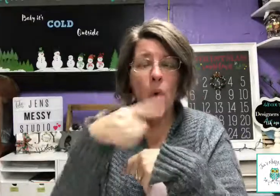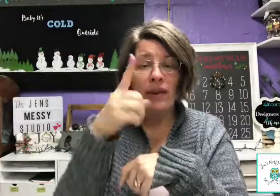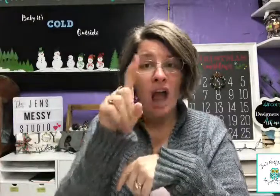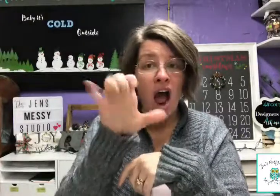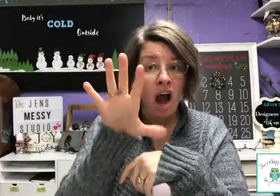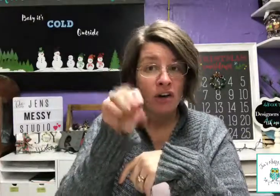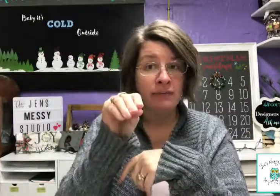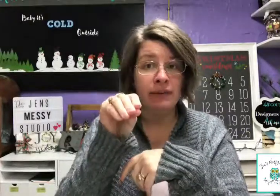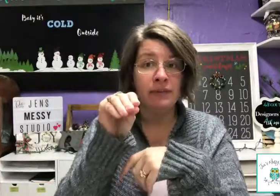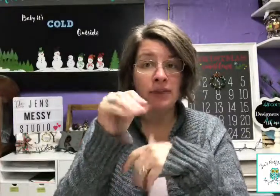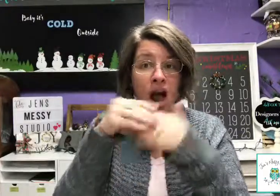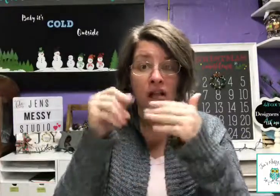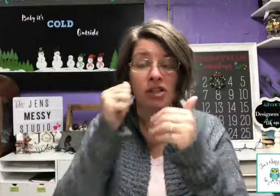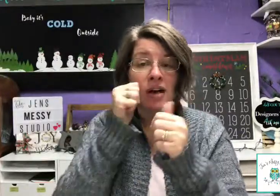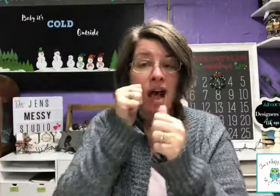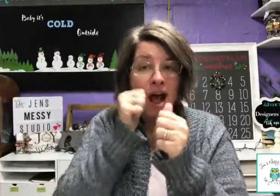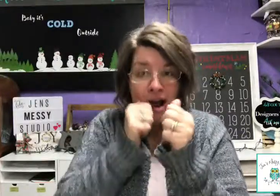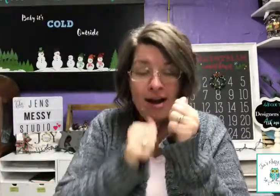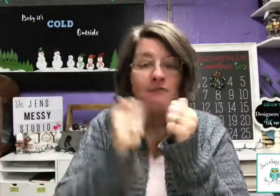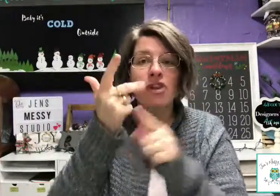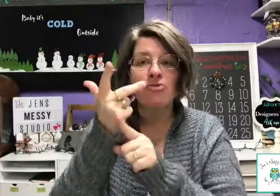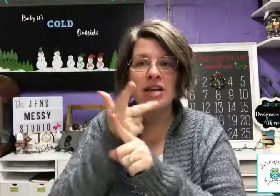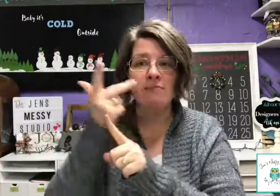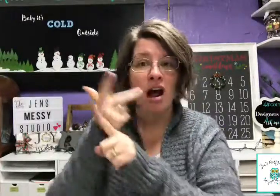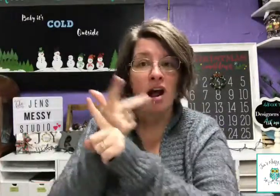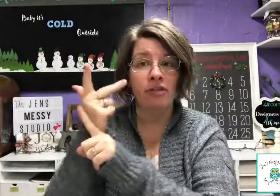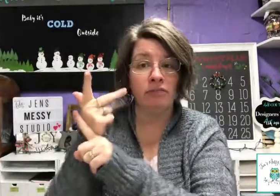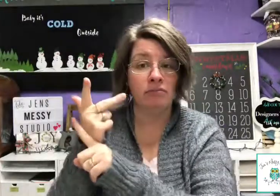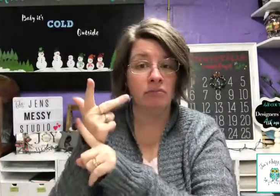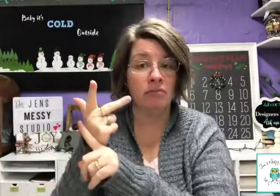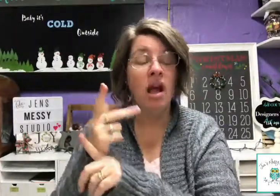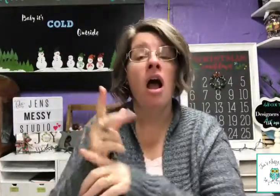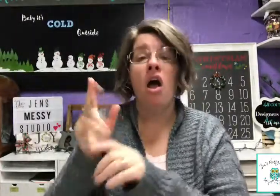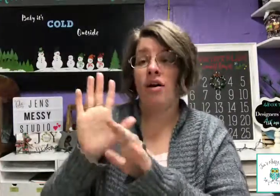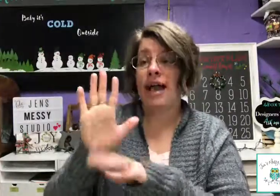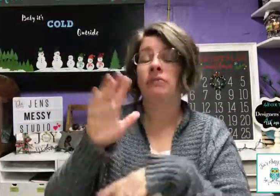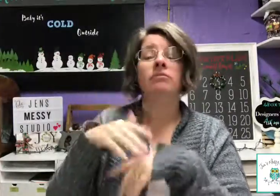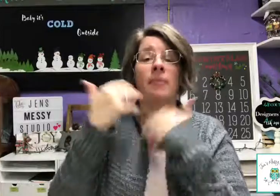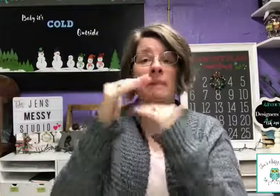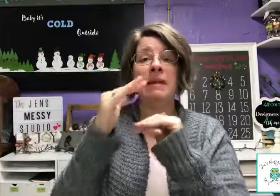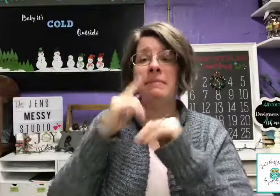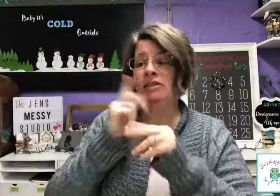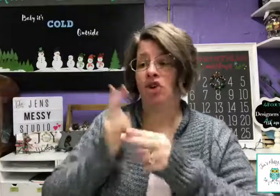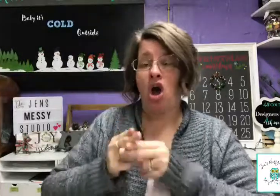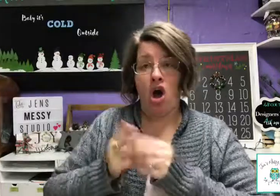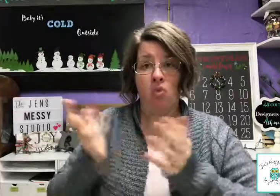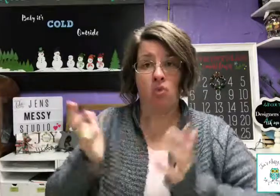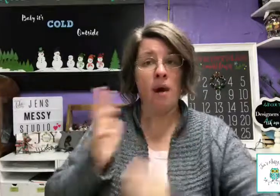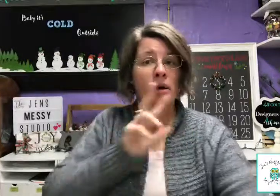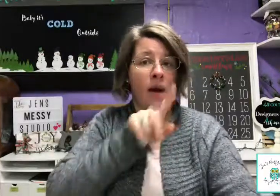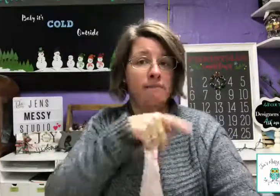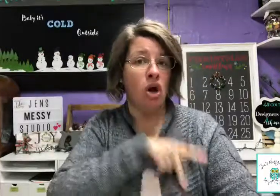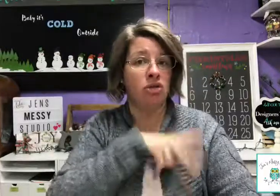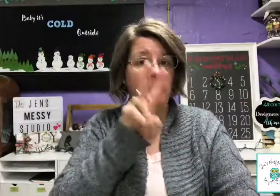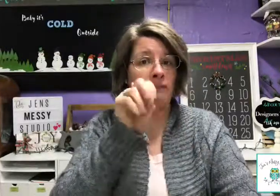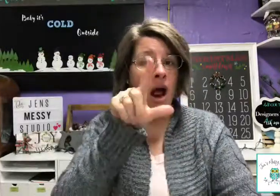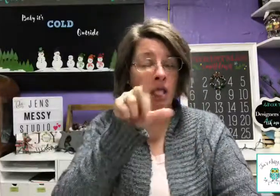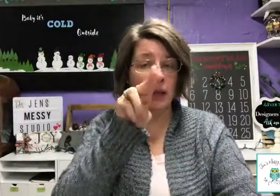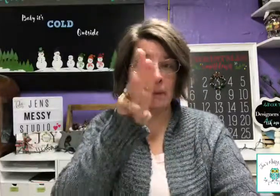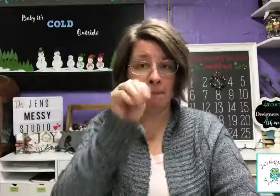only $150 every 3 months. The meme is called one personal volume,